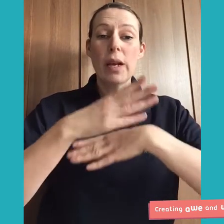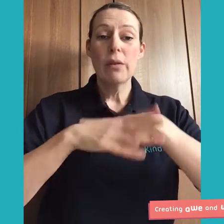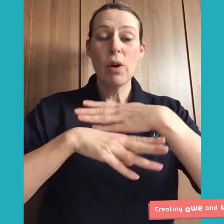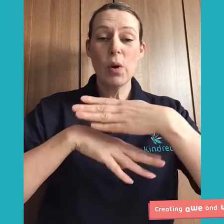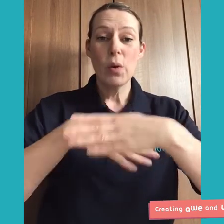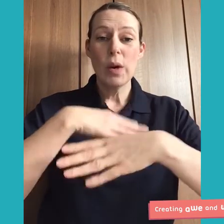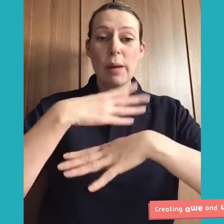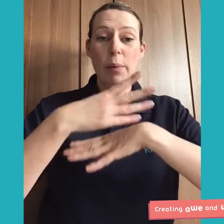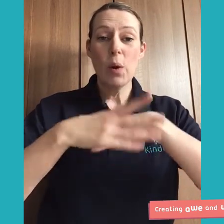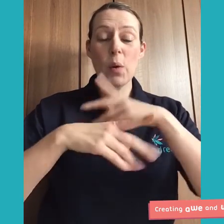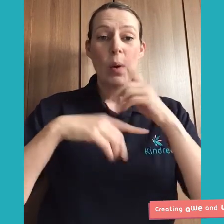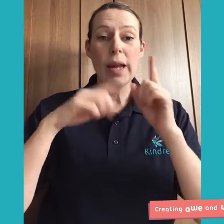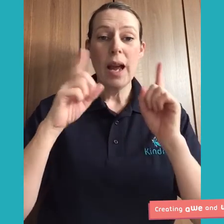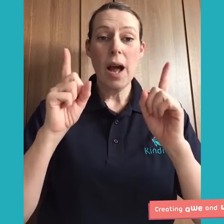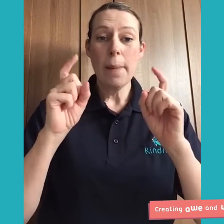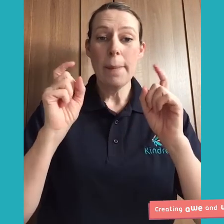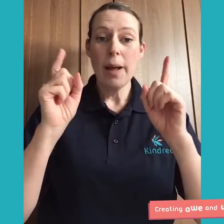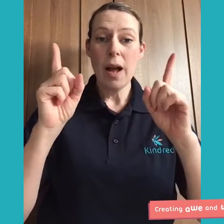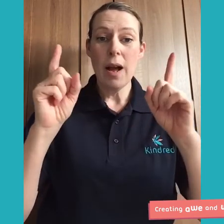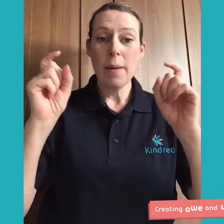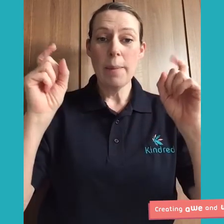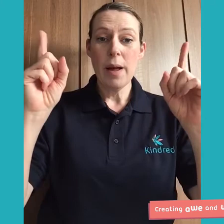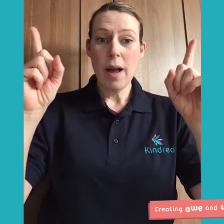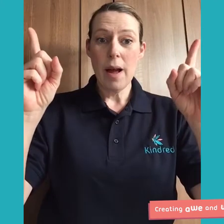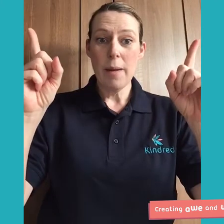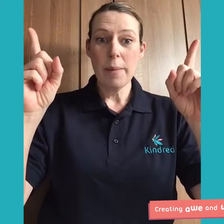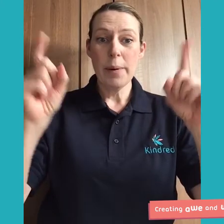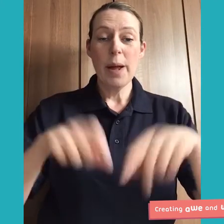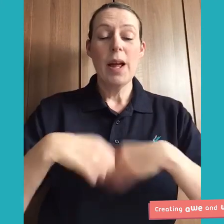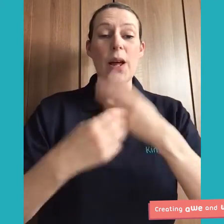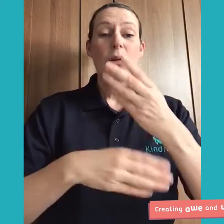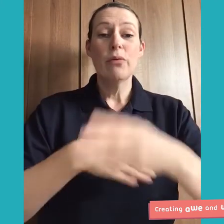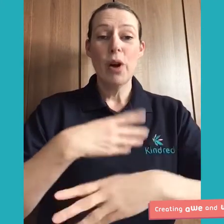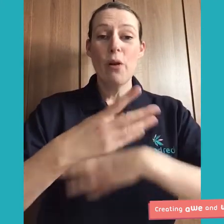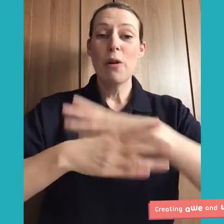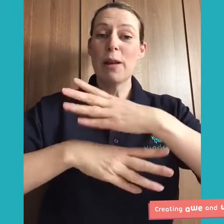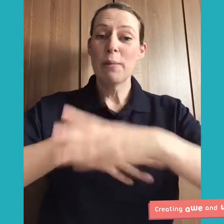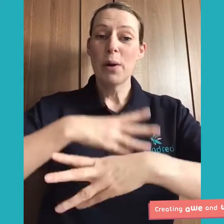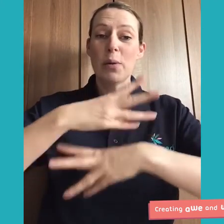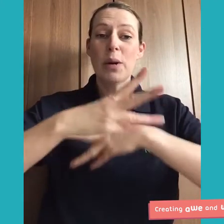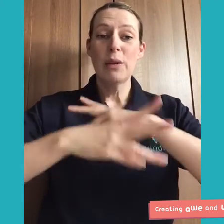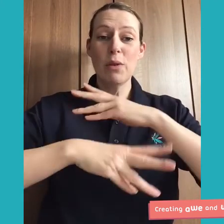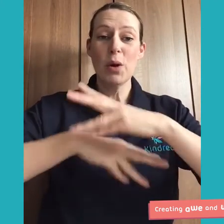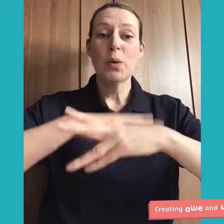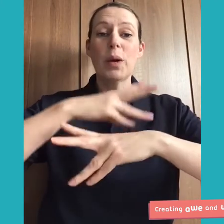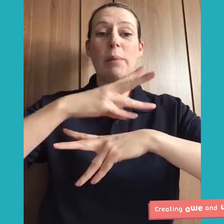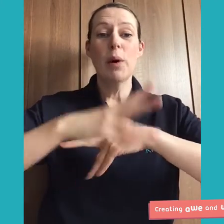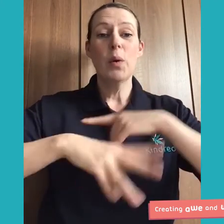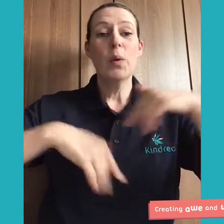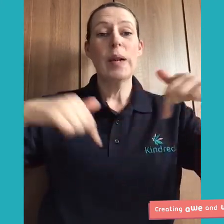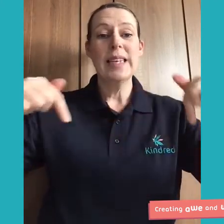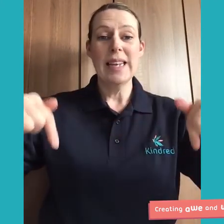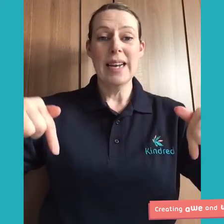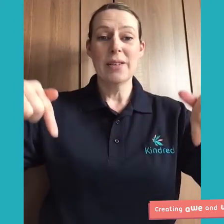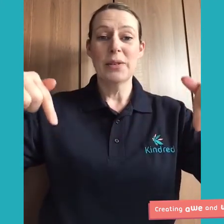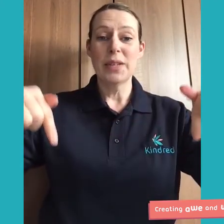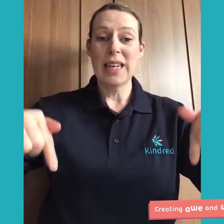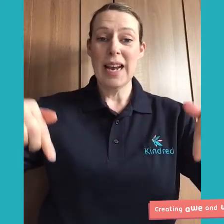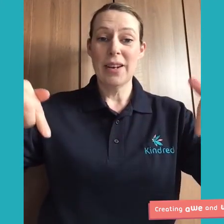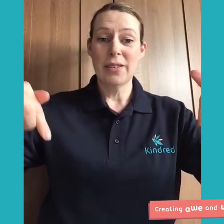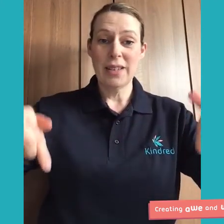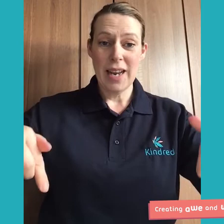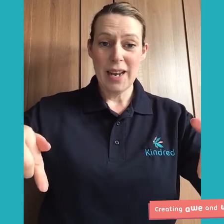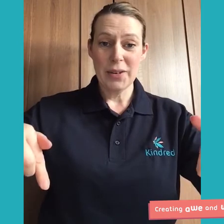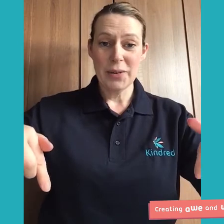-poly, roly-poly, up, up, up. Roly-poly, roly-poly, down,